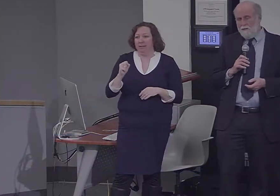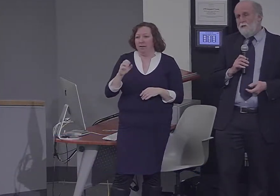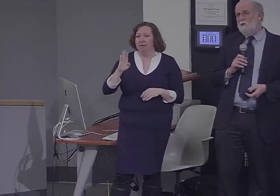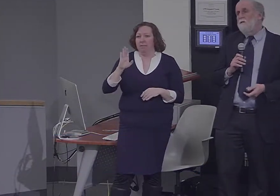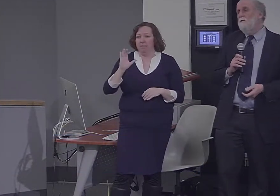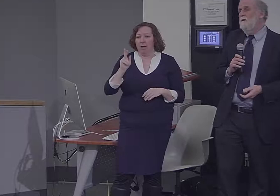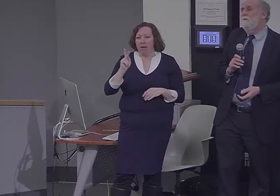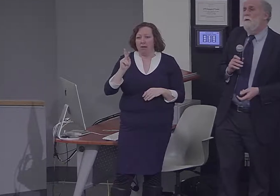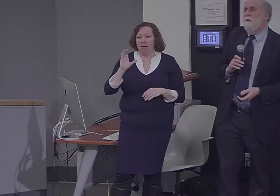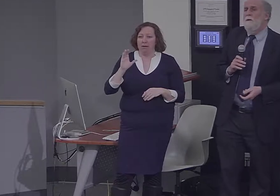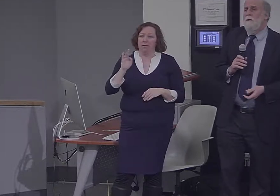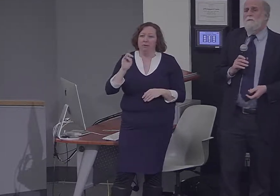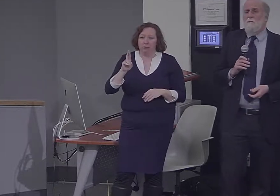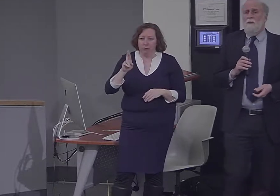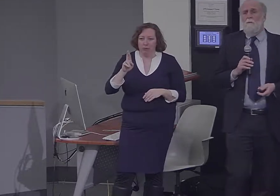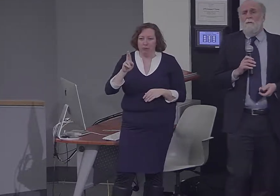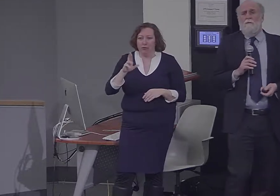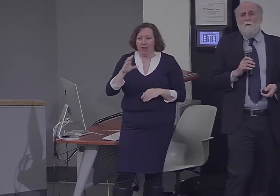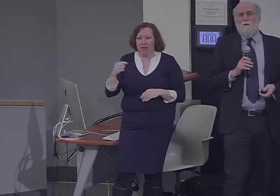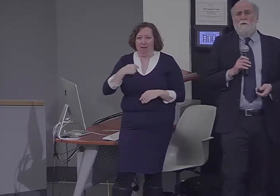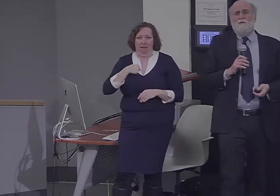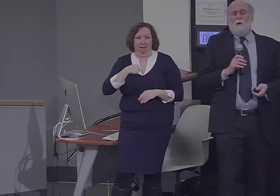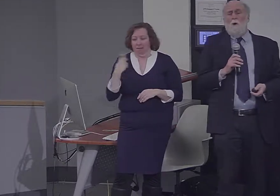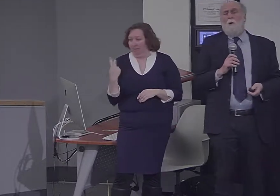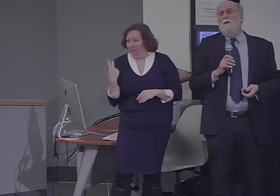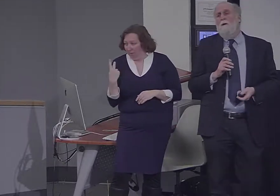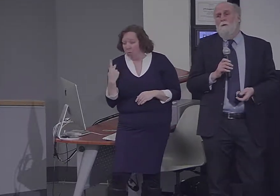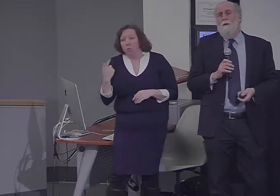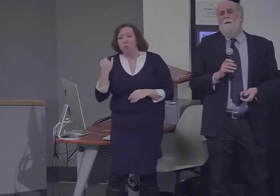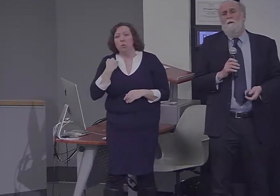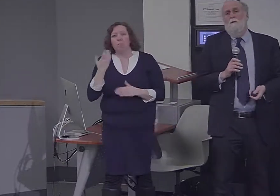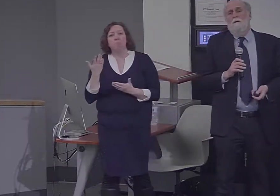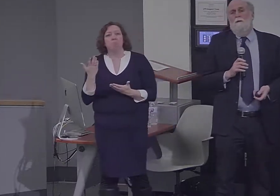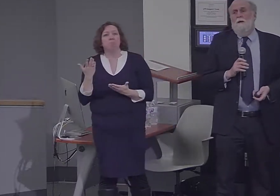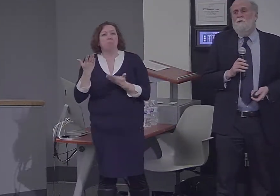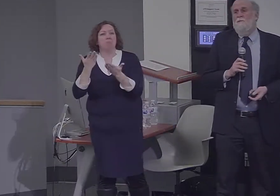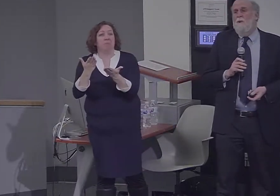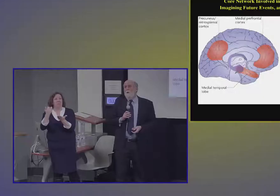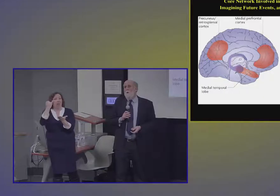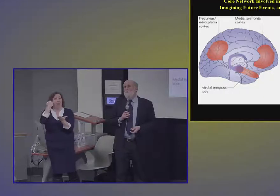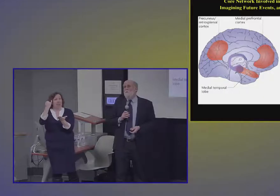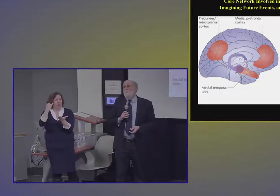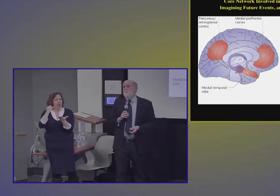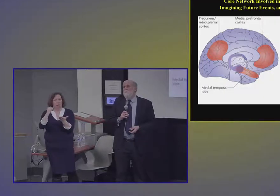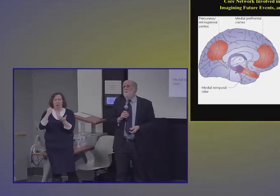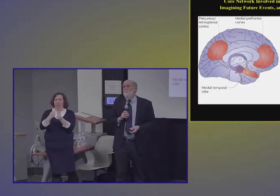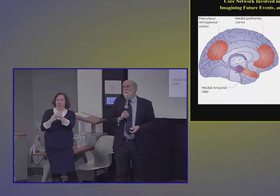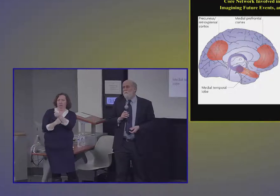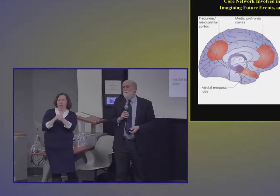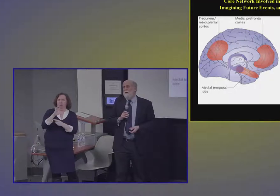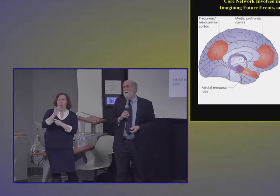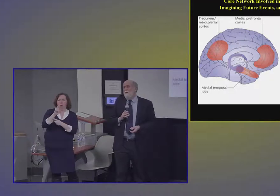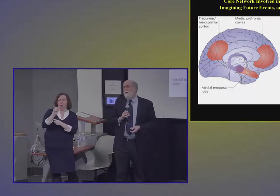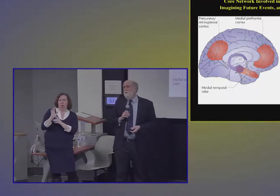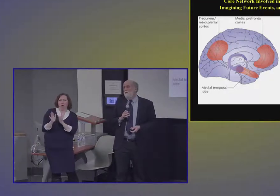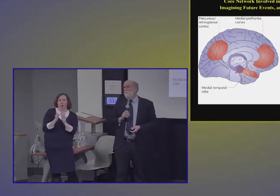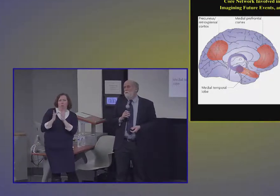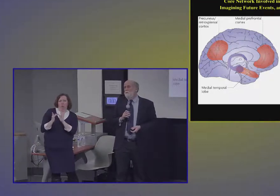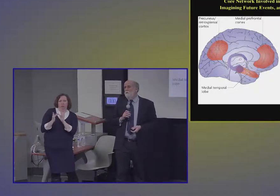existence of something that we refer to as a core network that supports remembering the past, imagining the future, and